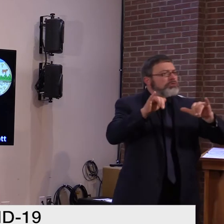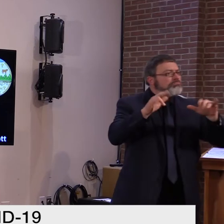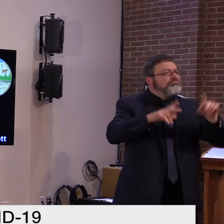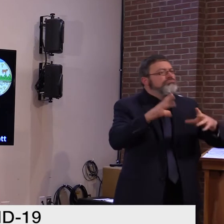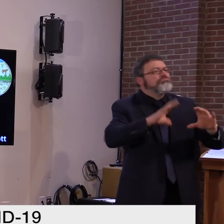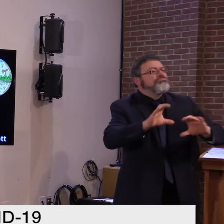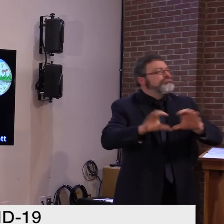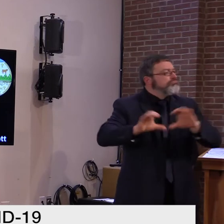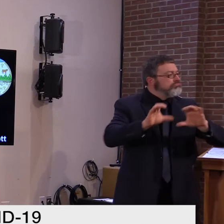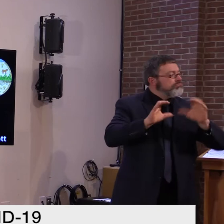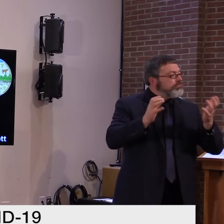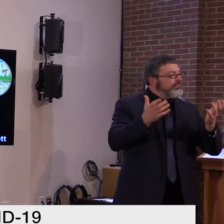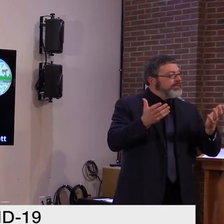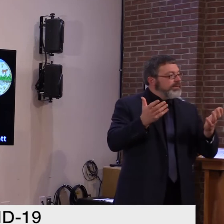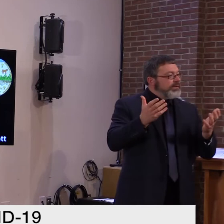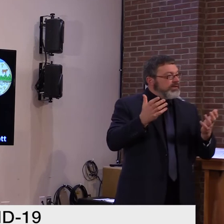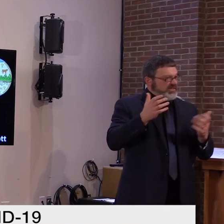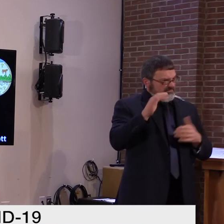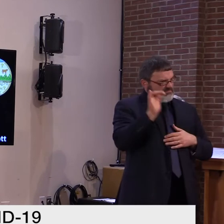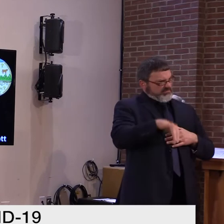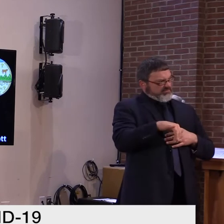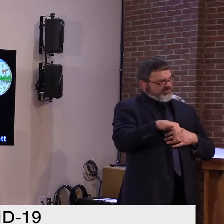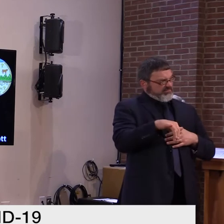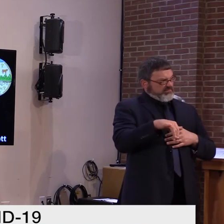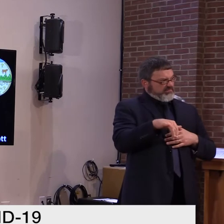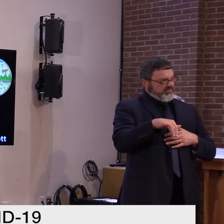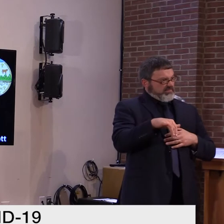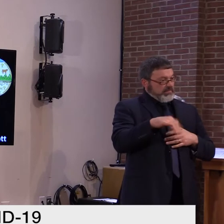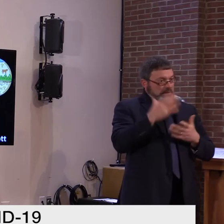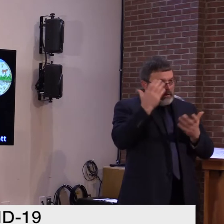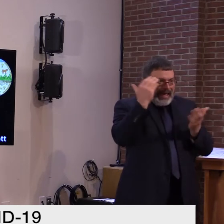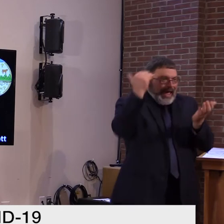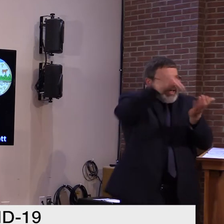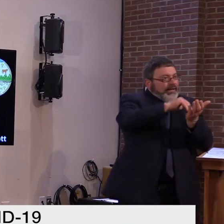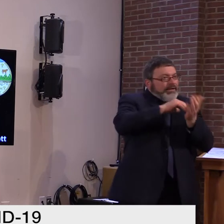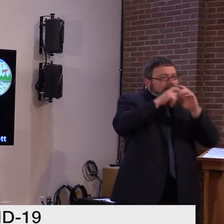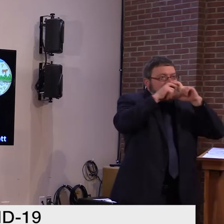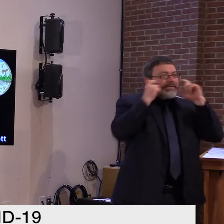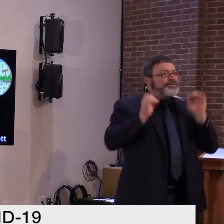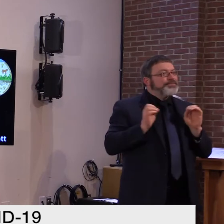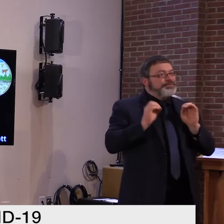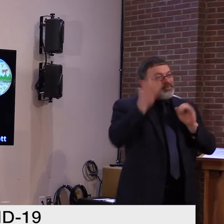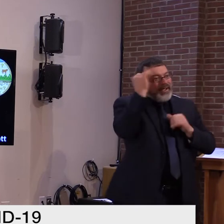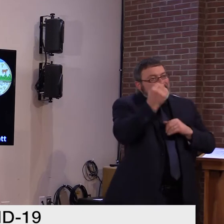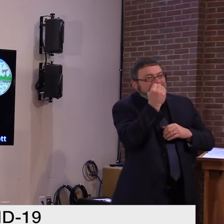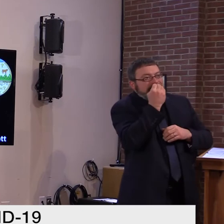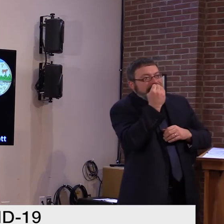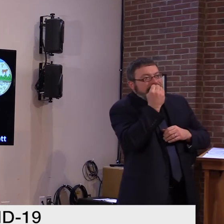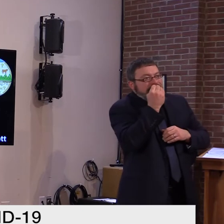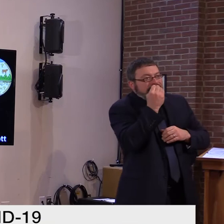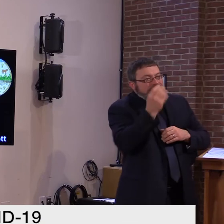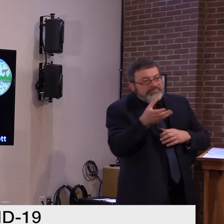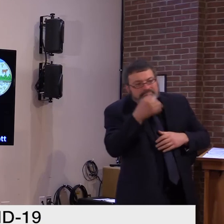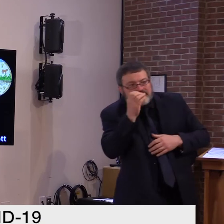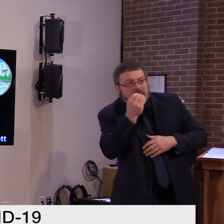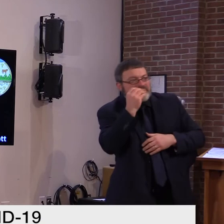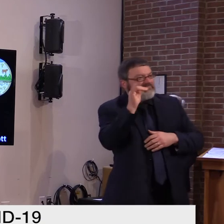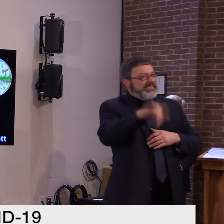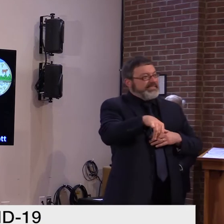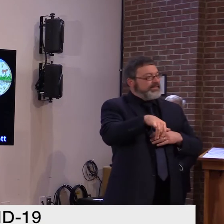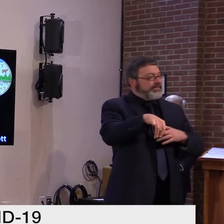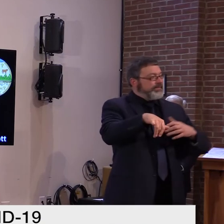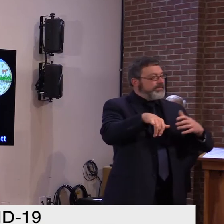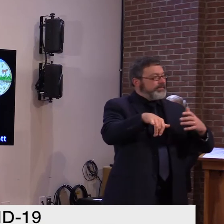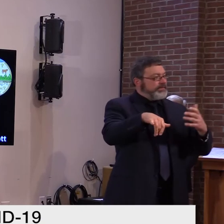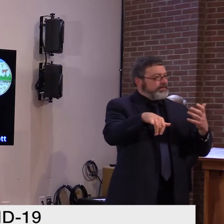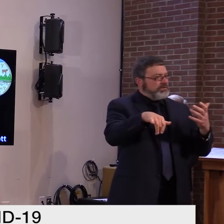However, during that coffee break, those three other co-workers are potentially infected. They're certainly